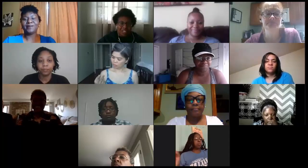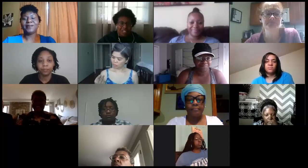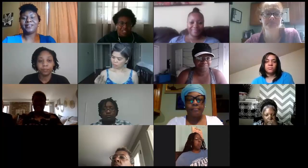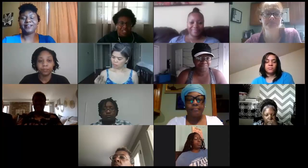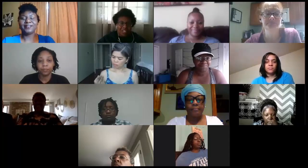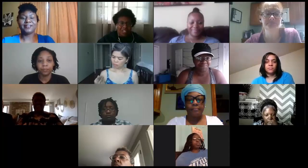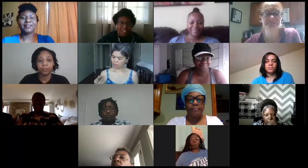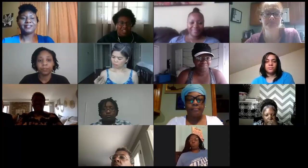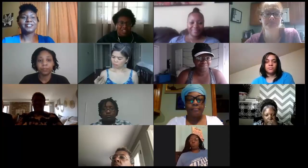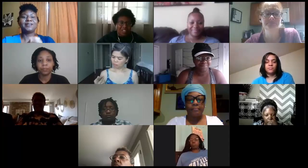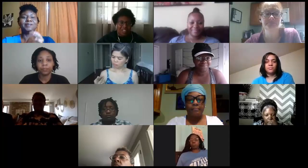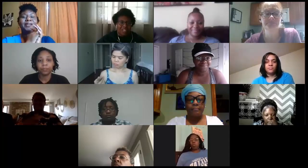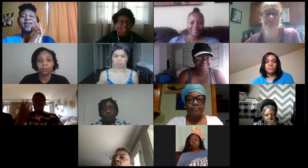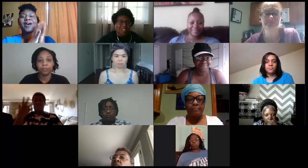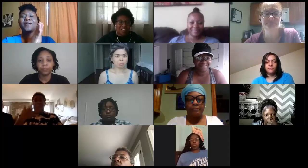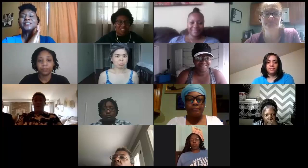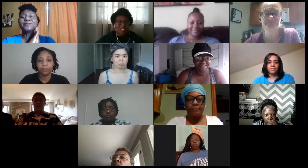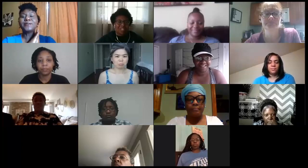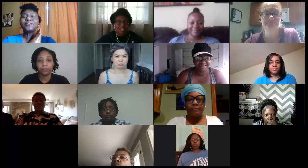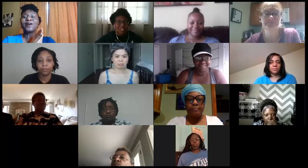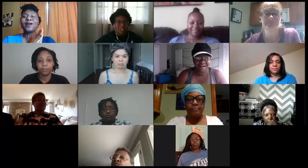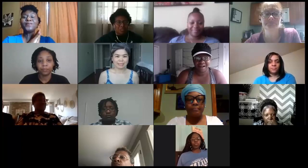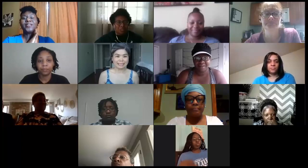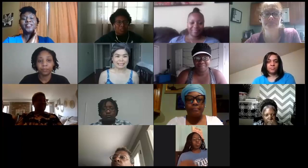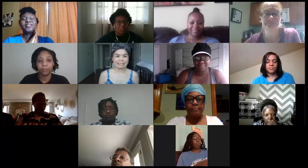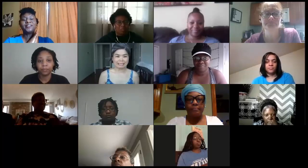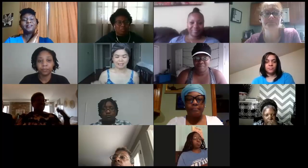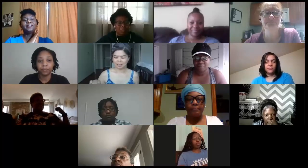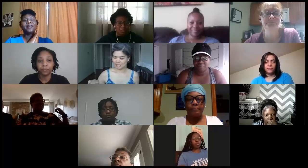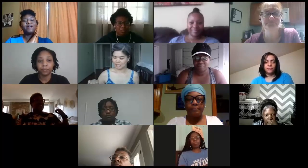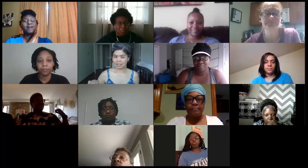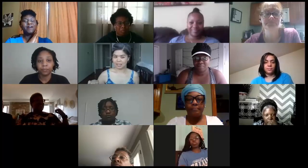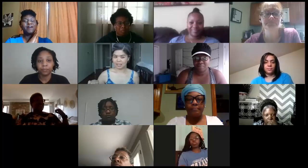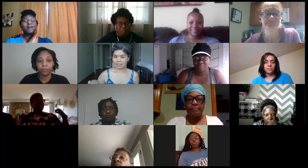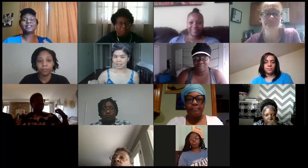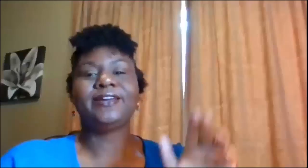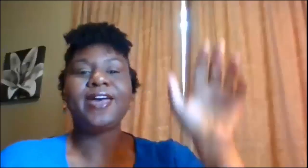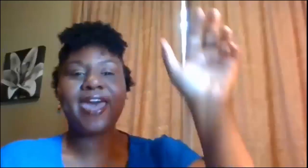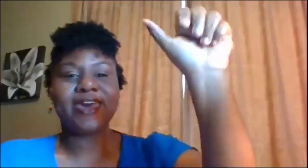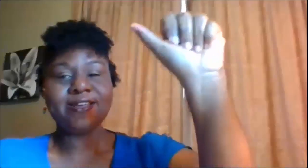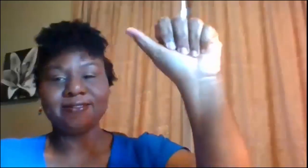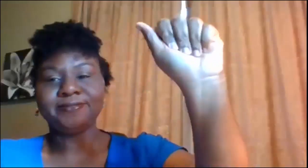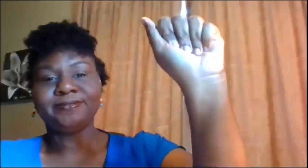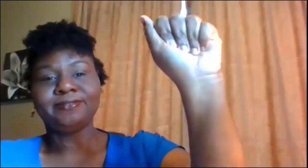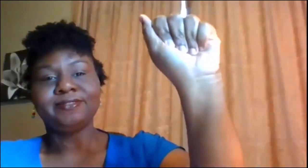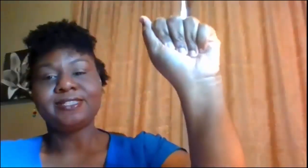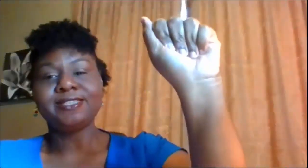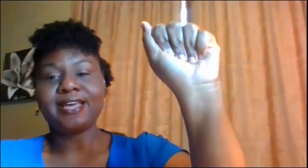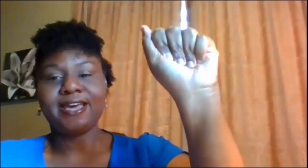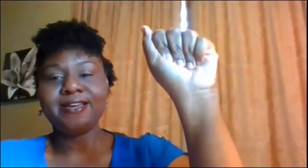but yeah y'all can just see me all right so we're gonna start with our alphabet so later A this A